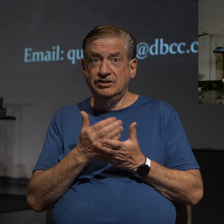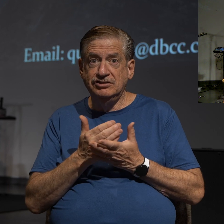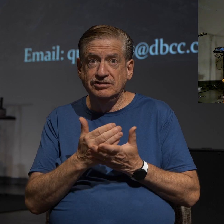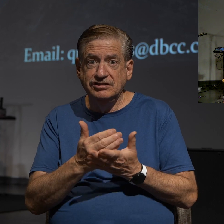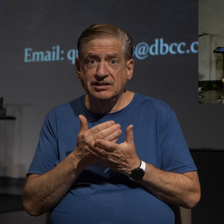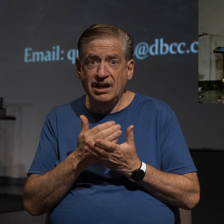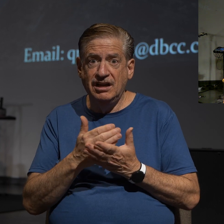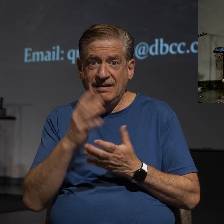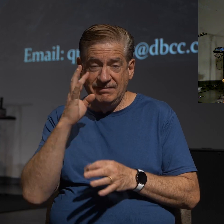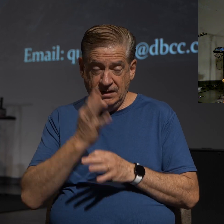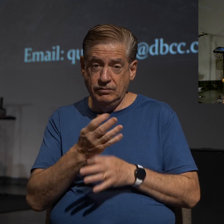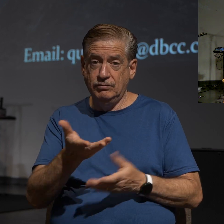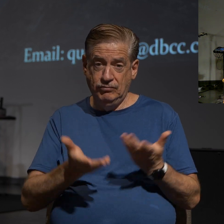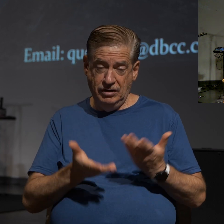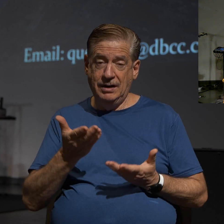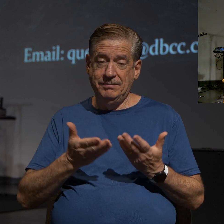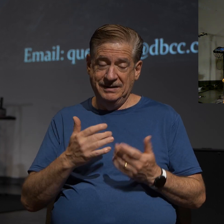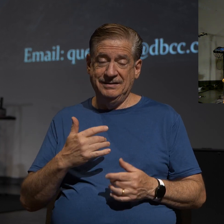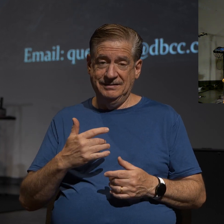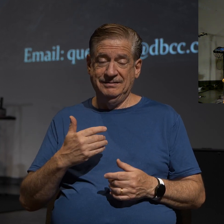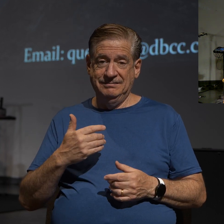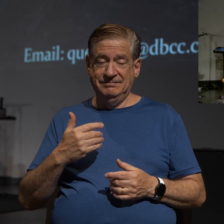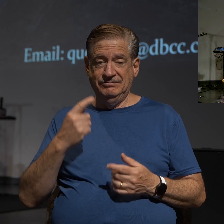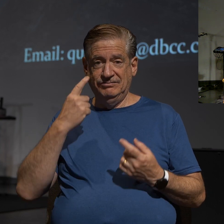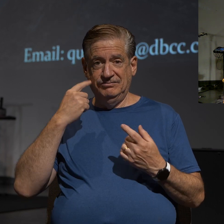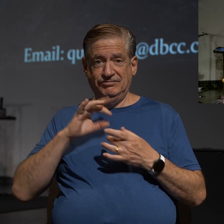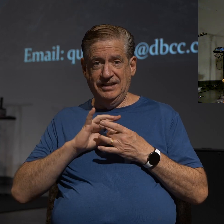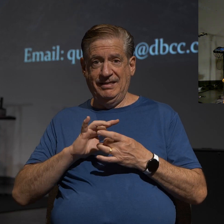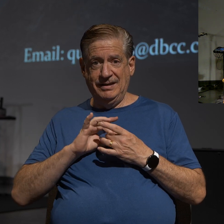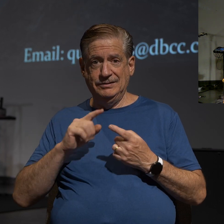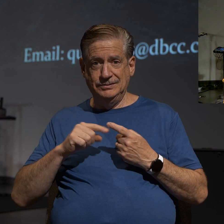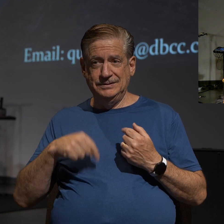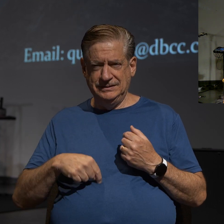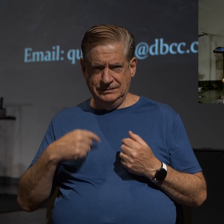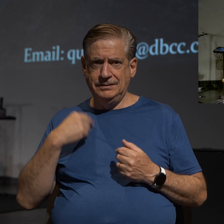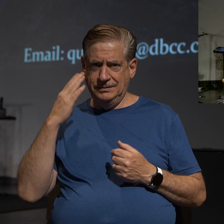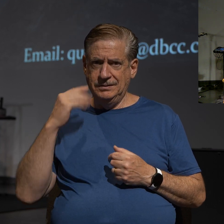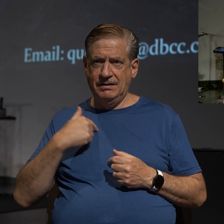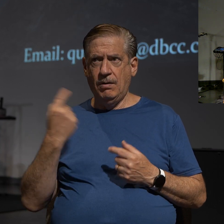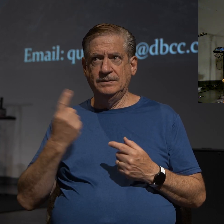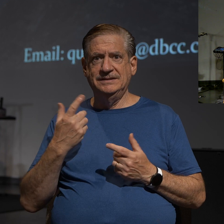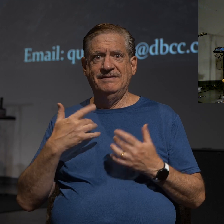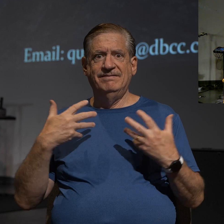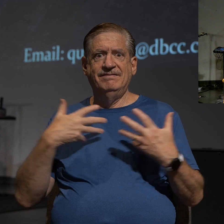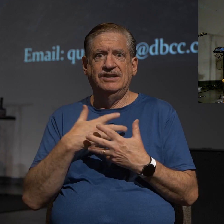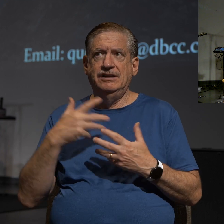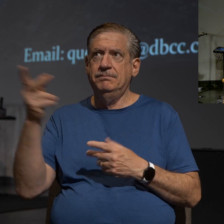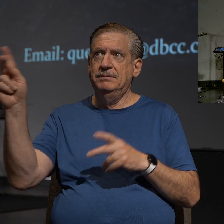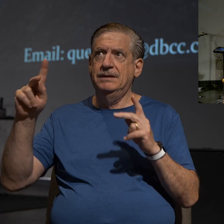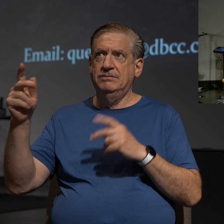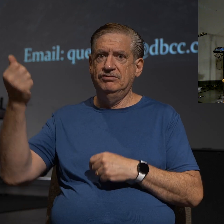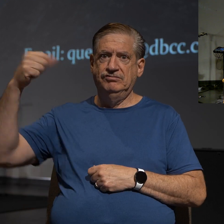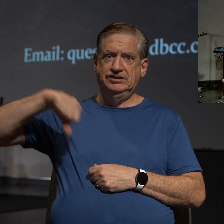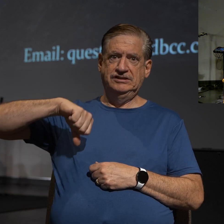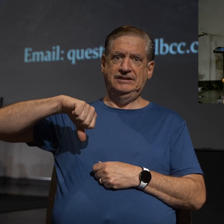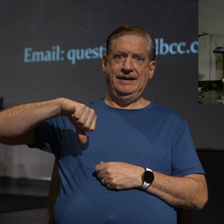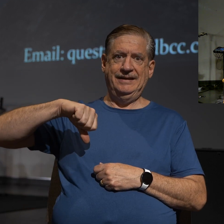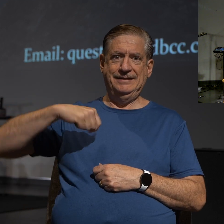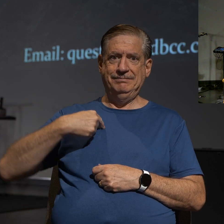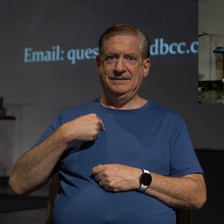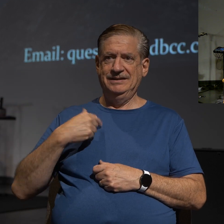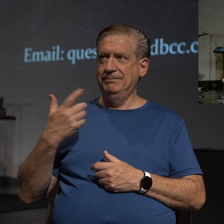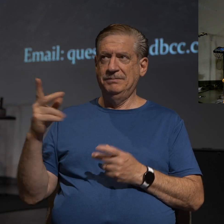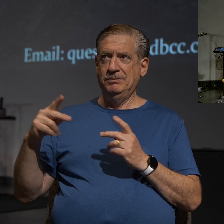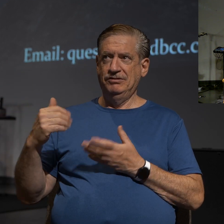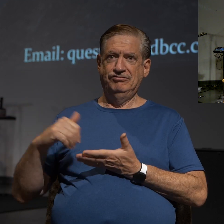And you can probably resonate with this. I know I can. That in many cases, there is always a fear of rejection. No one likes to be